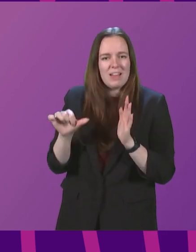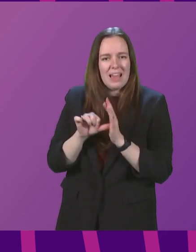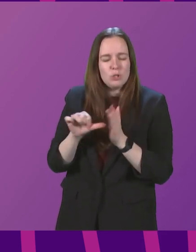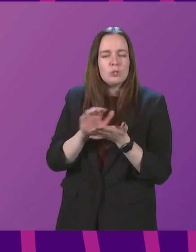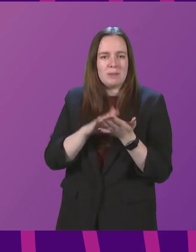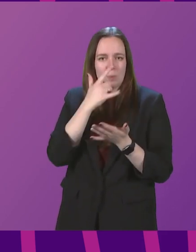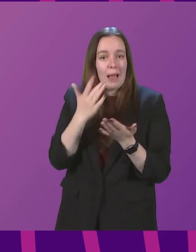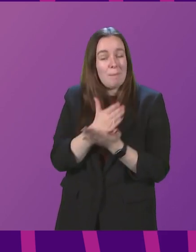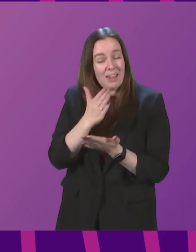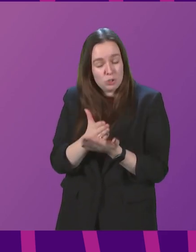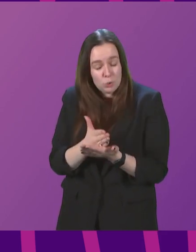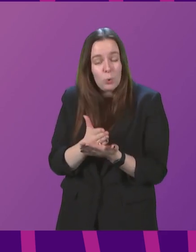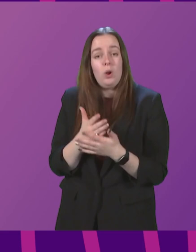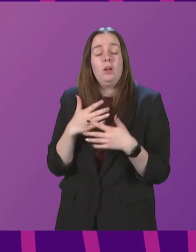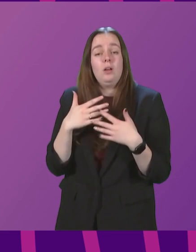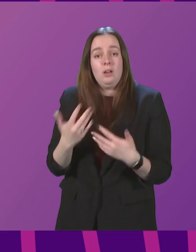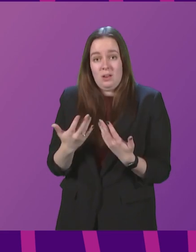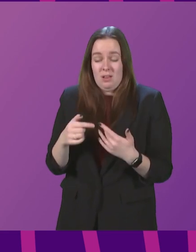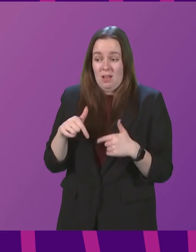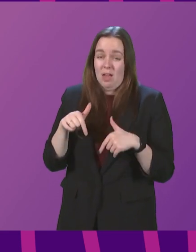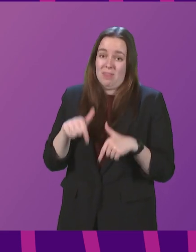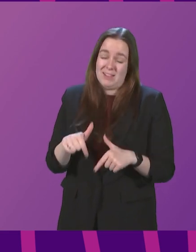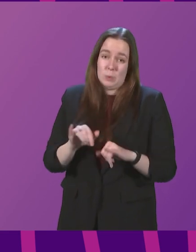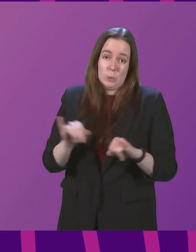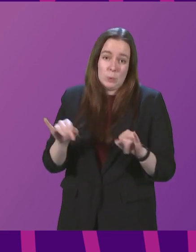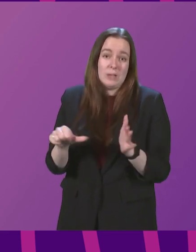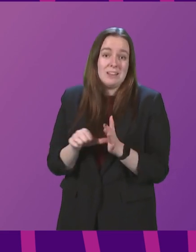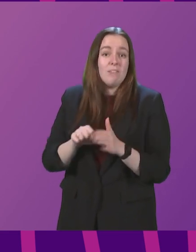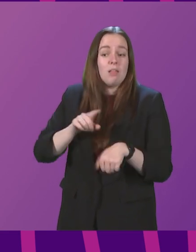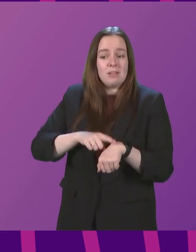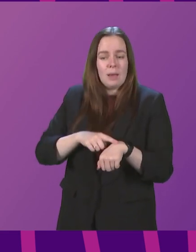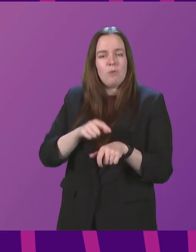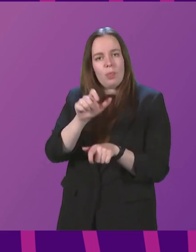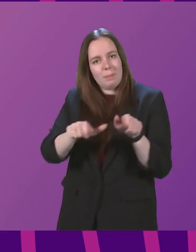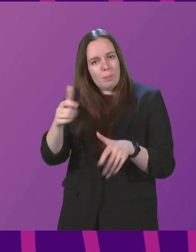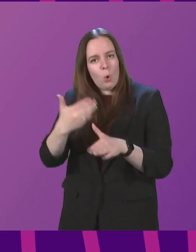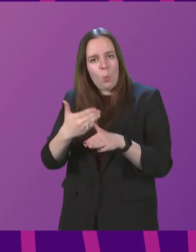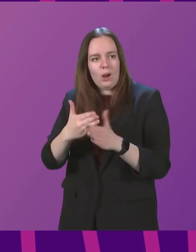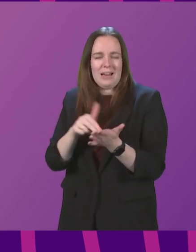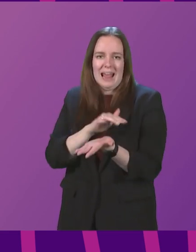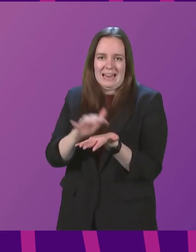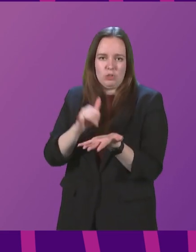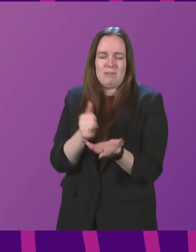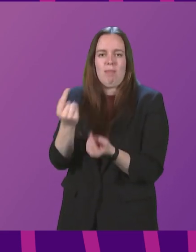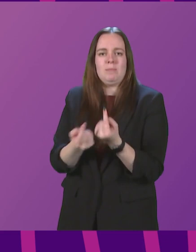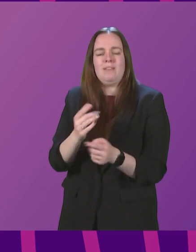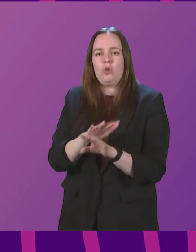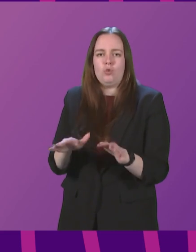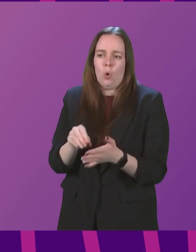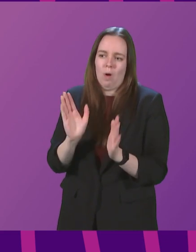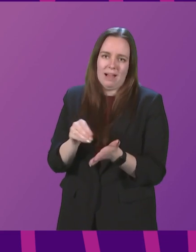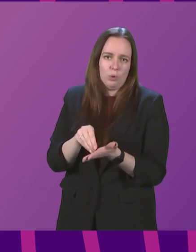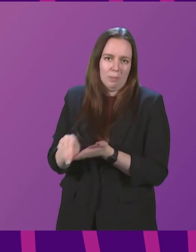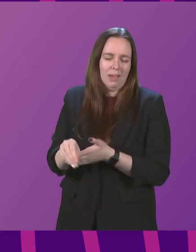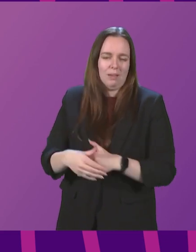ensure, particularly at this exceptionally challenging time for those who work in the frontline of our NHS, that they are not being penalised